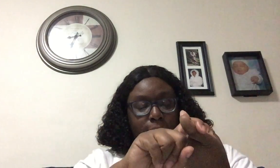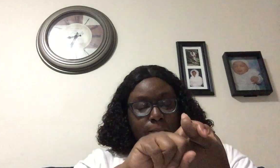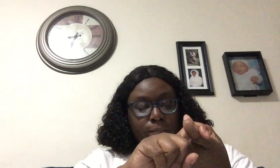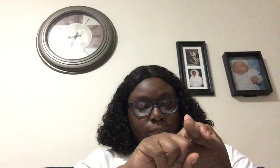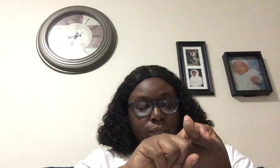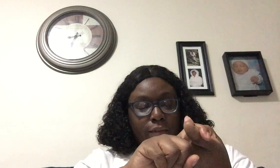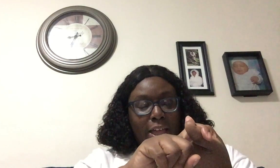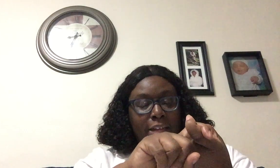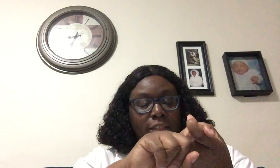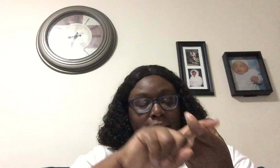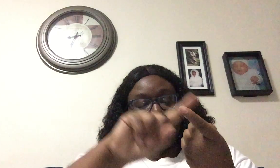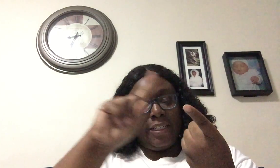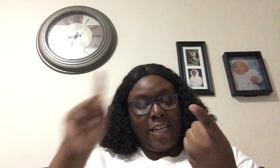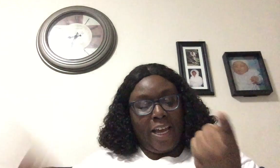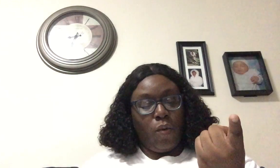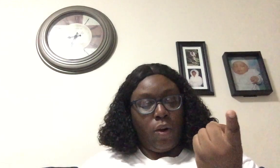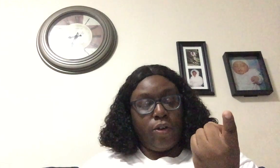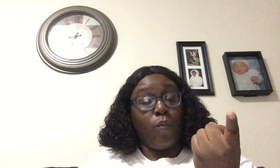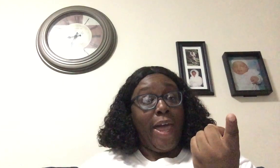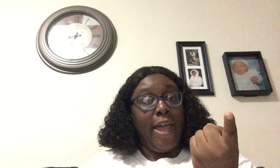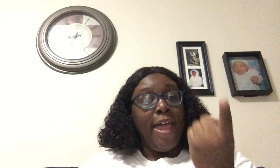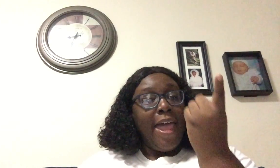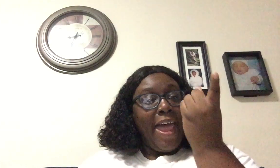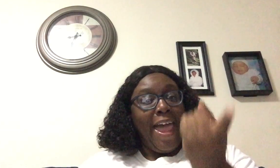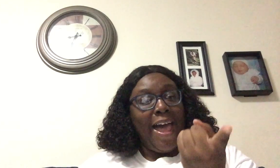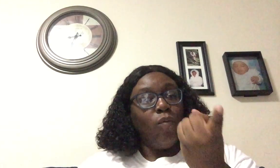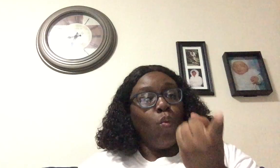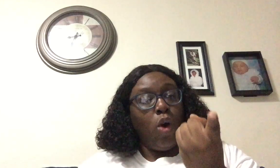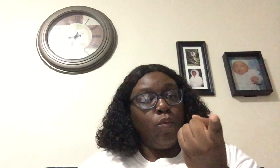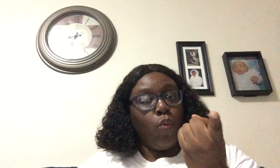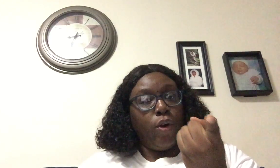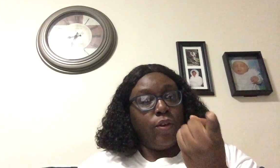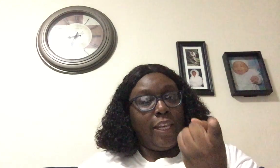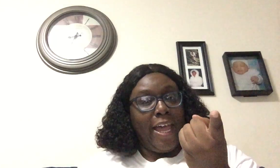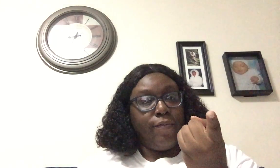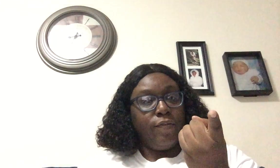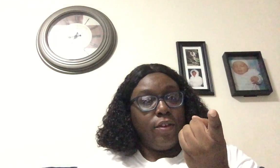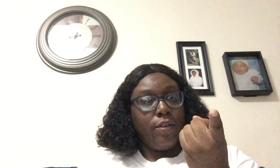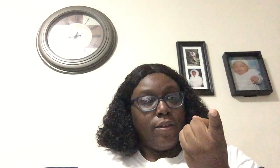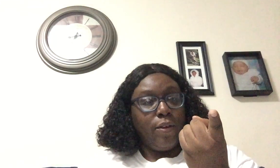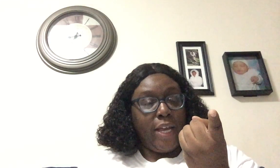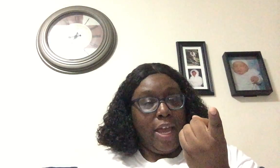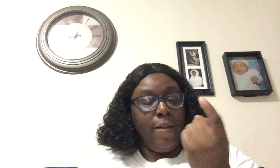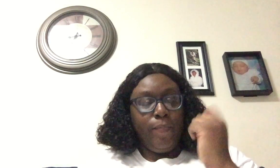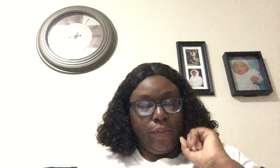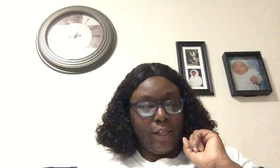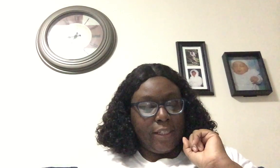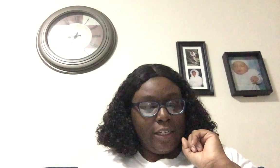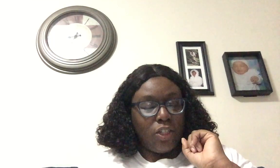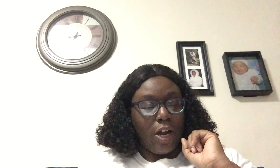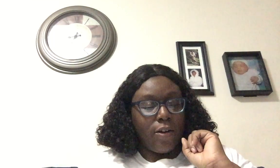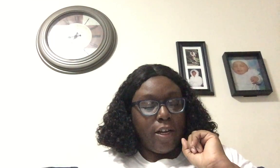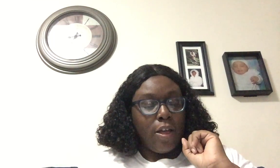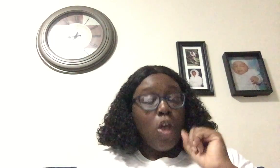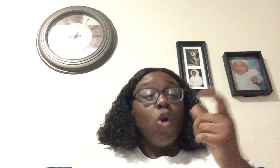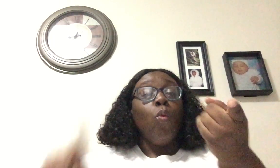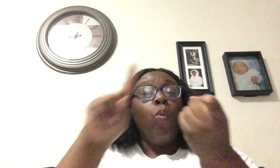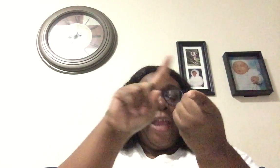and then take a word away and have one word left. Okay. Let's get started. We